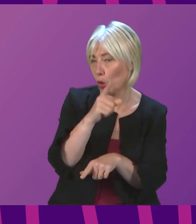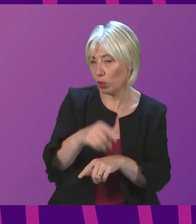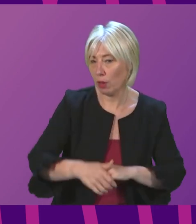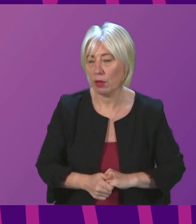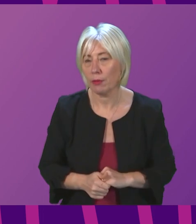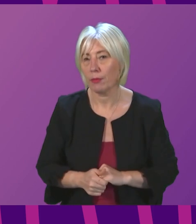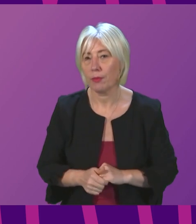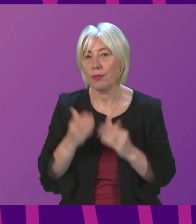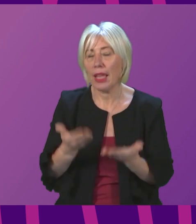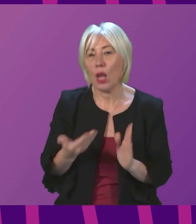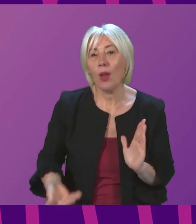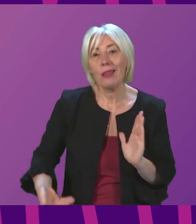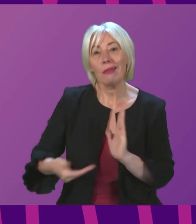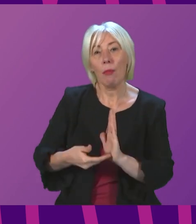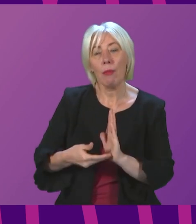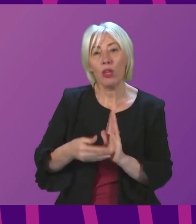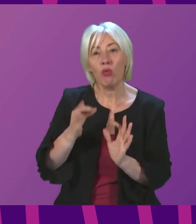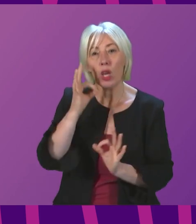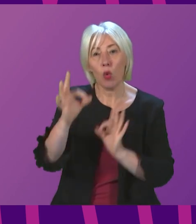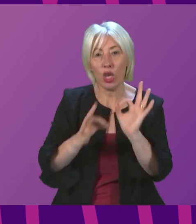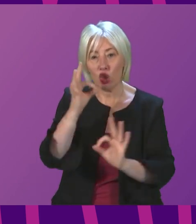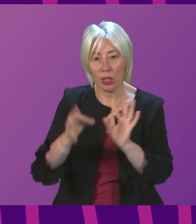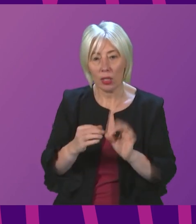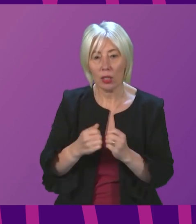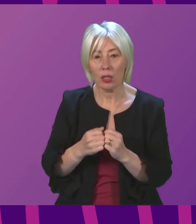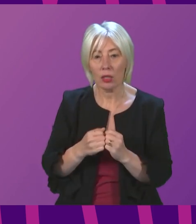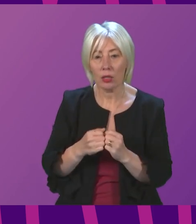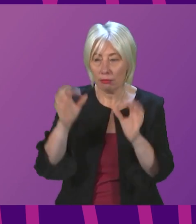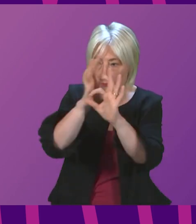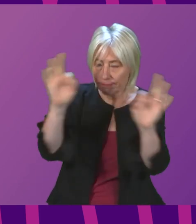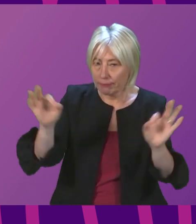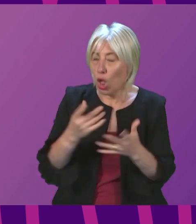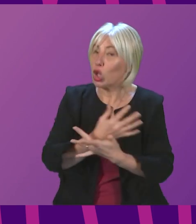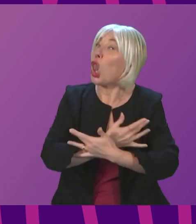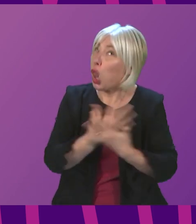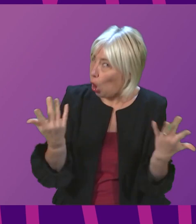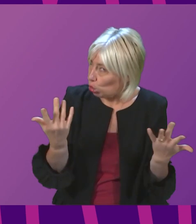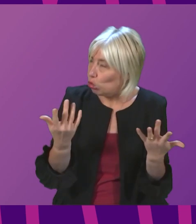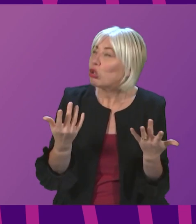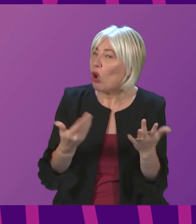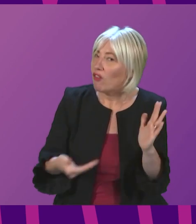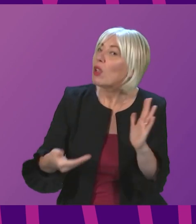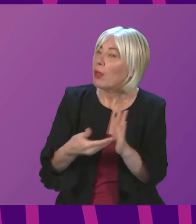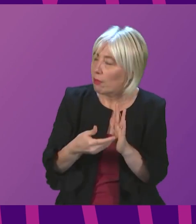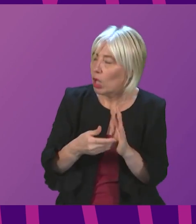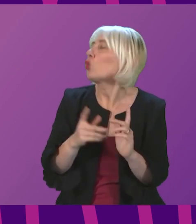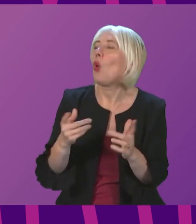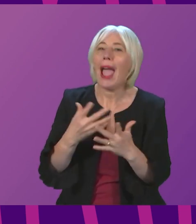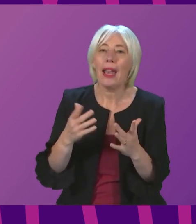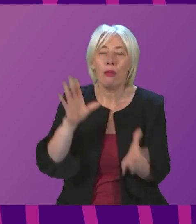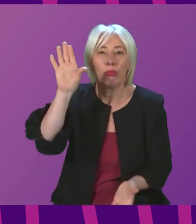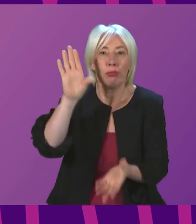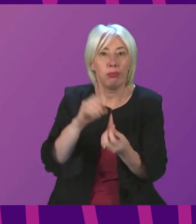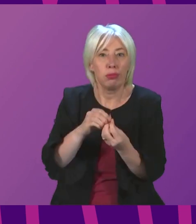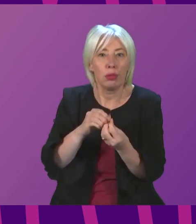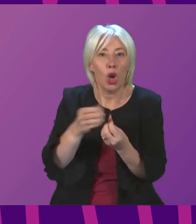will now take supplementary questions. advise members that there a lot of interest. The more succinct questions and responses, the